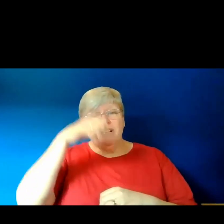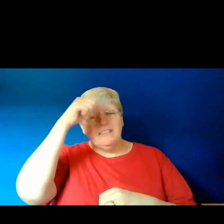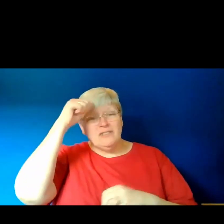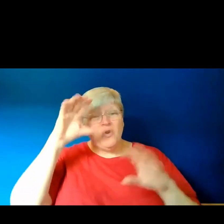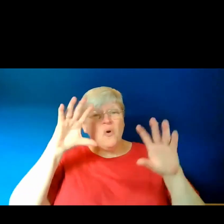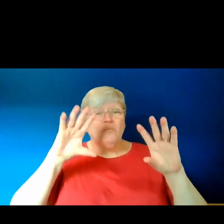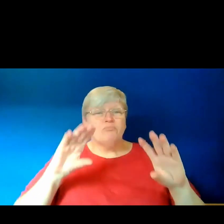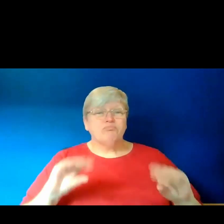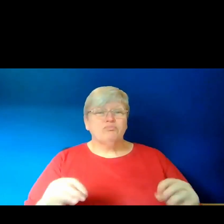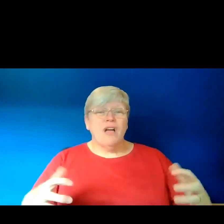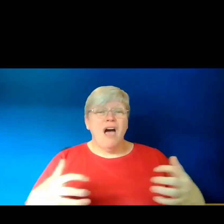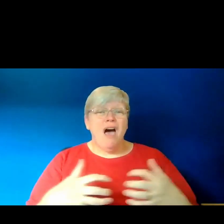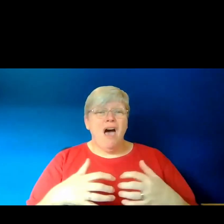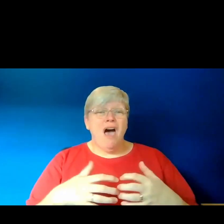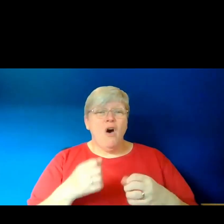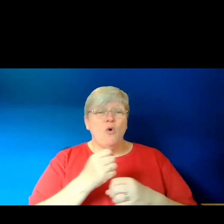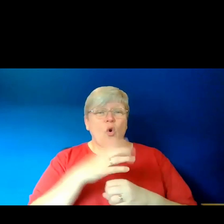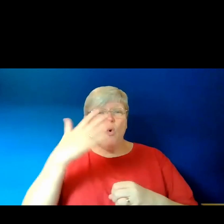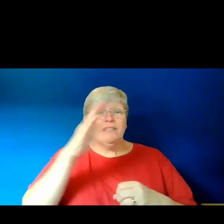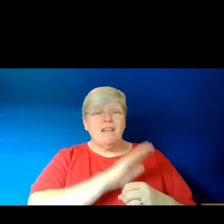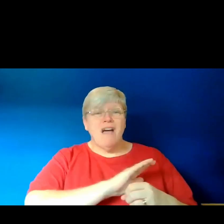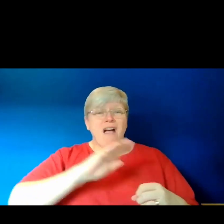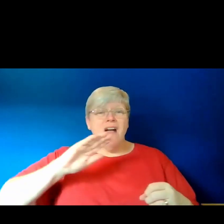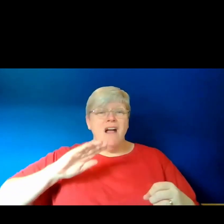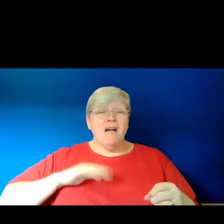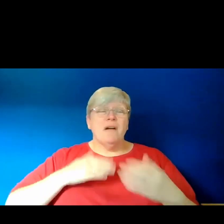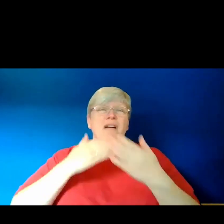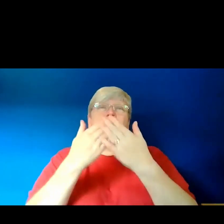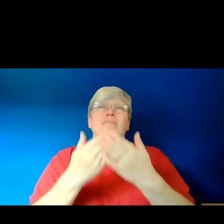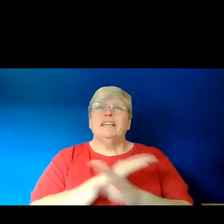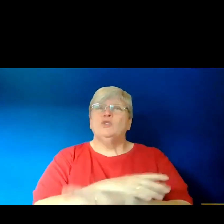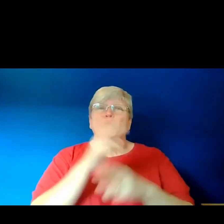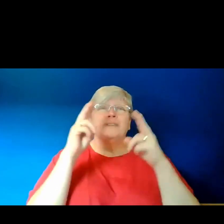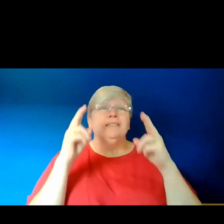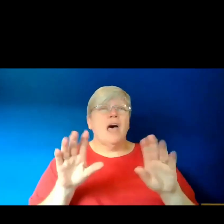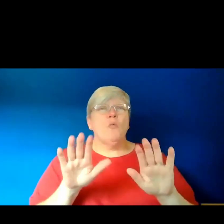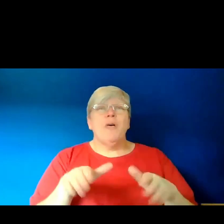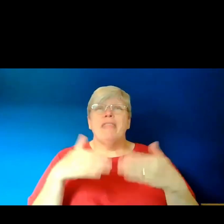only body I have left, begging you, please don't die without me.